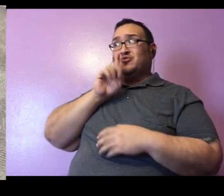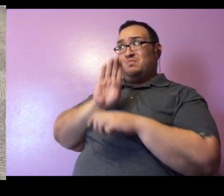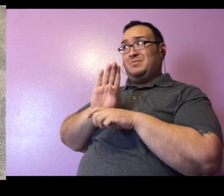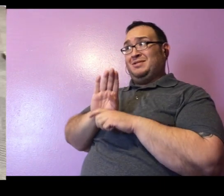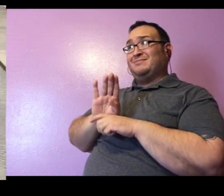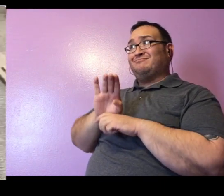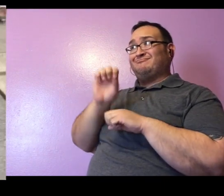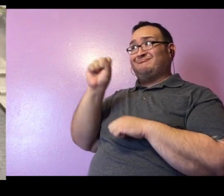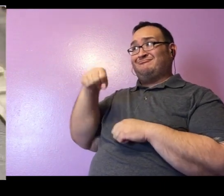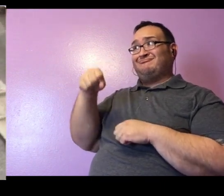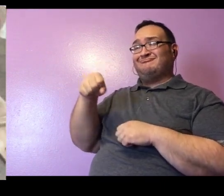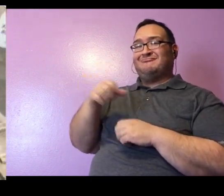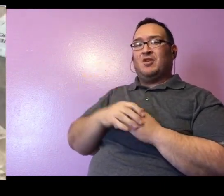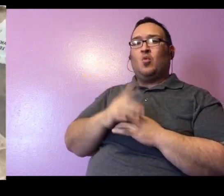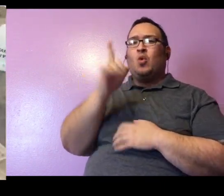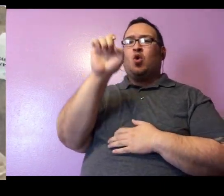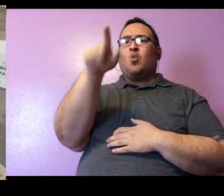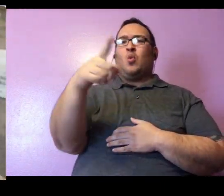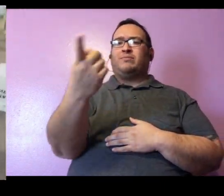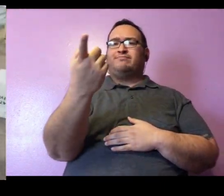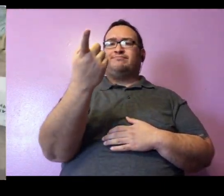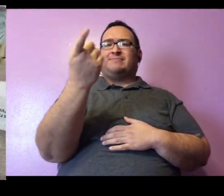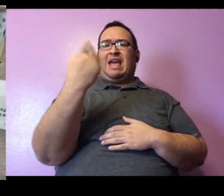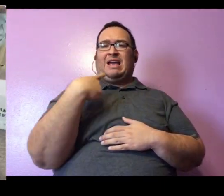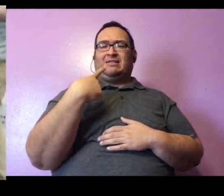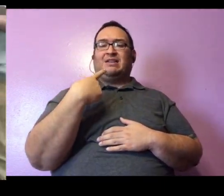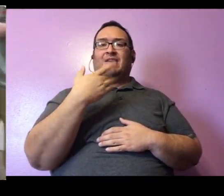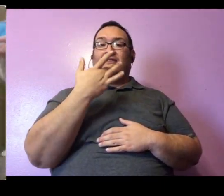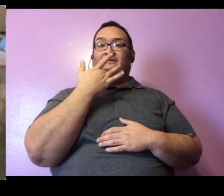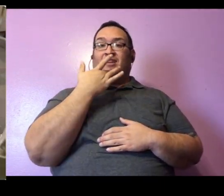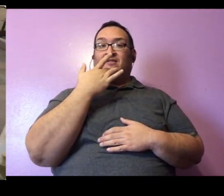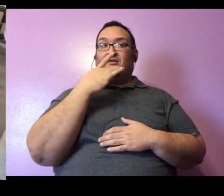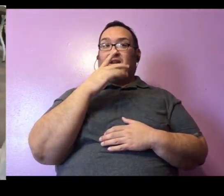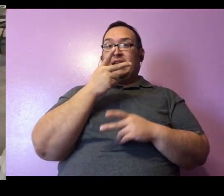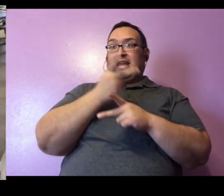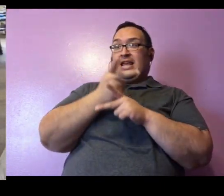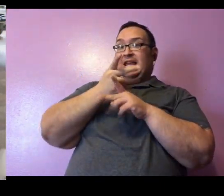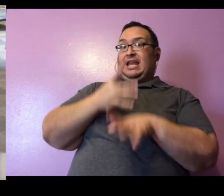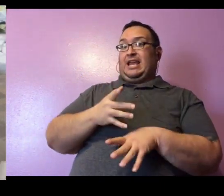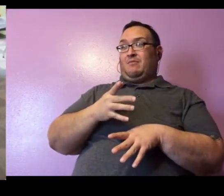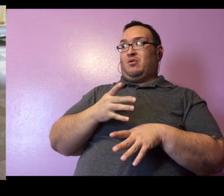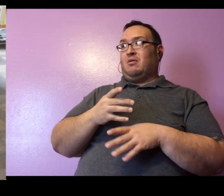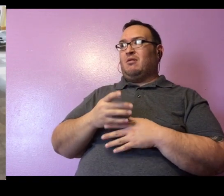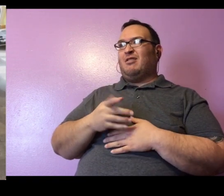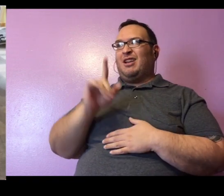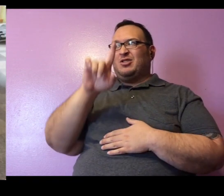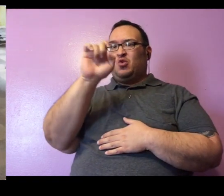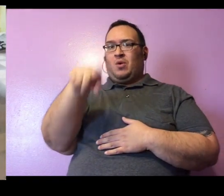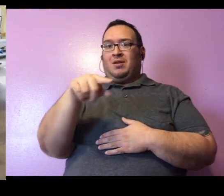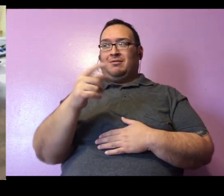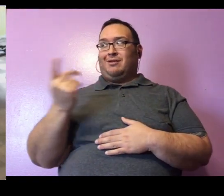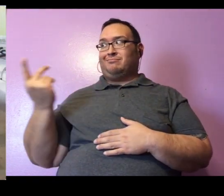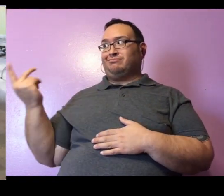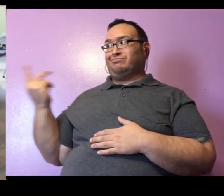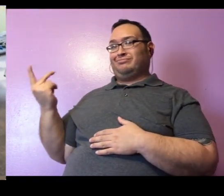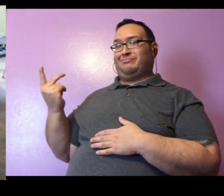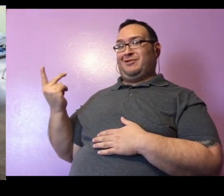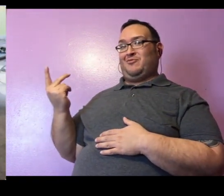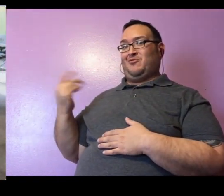One of the questions we got is does she have a favorite keeper? That is a question that Colleen and I might fight about later.